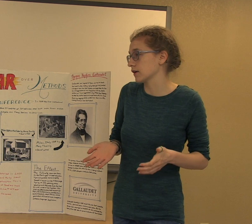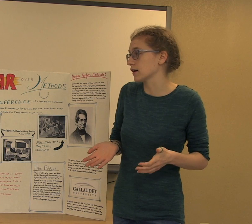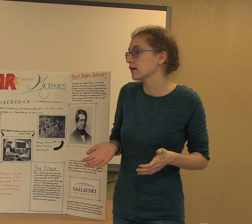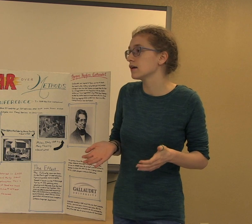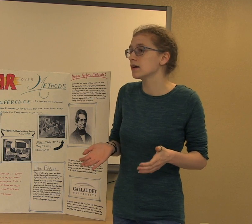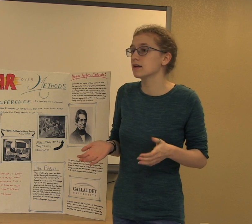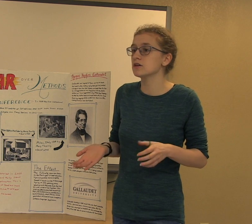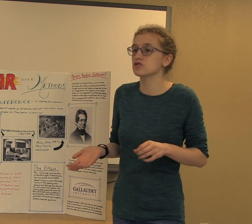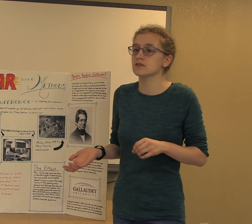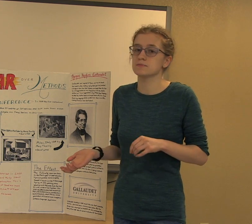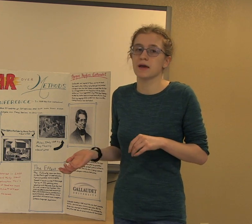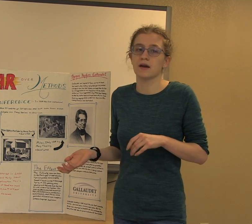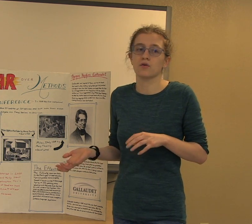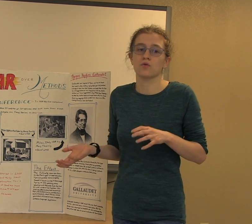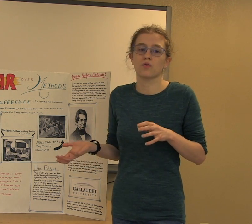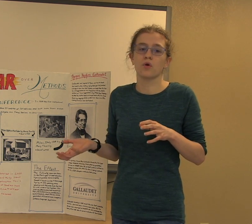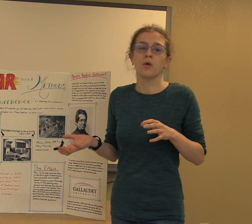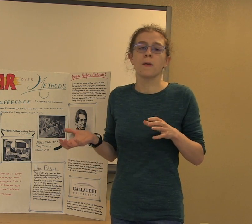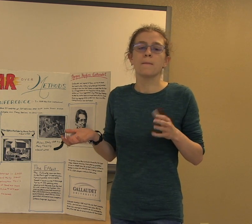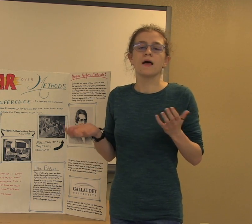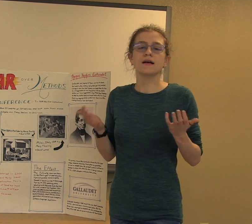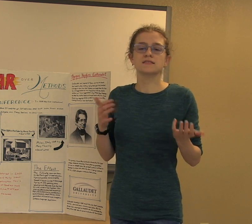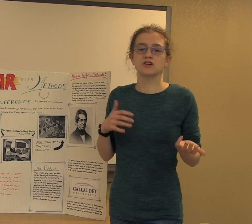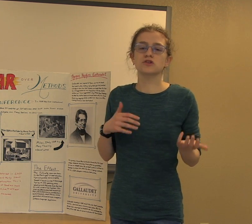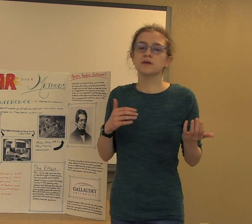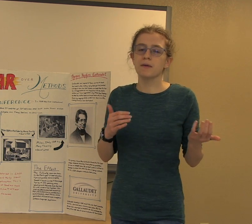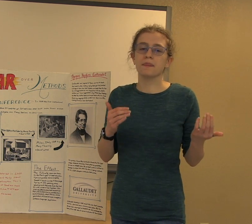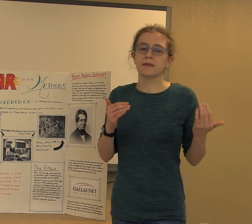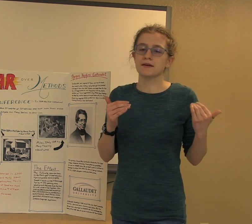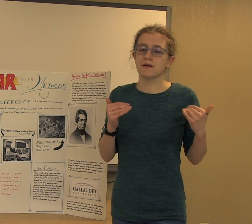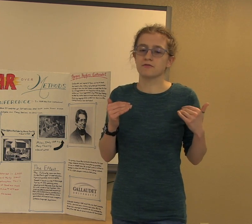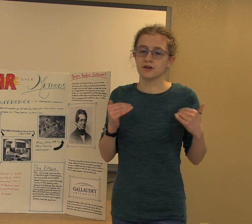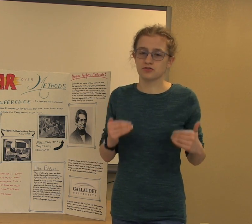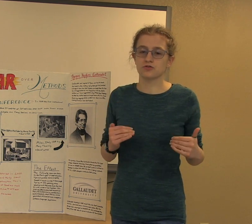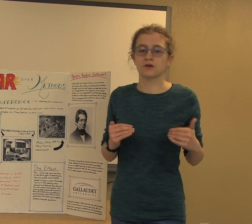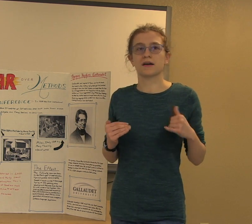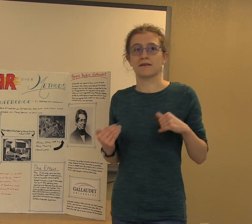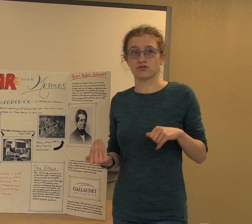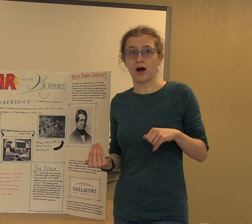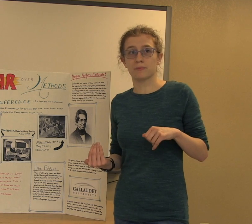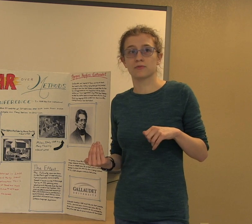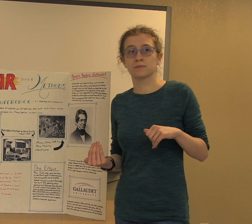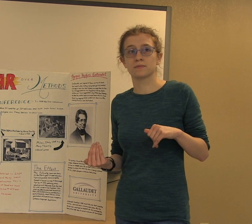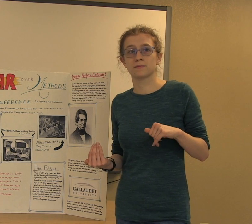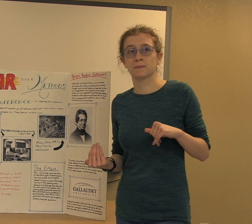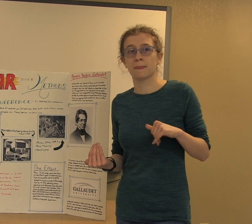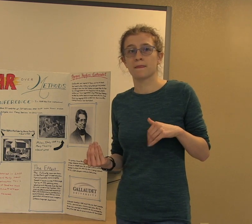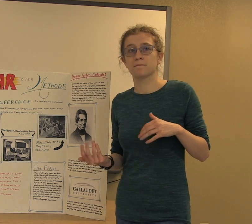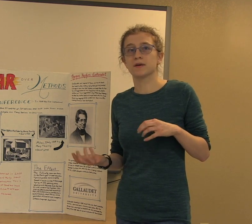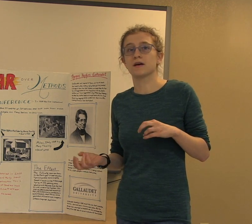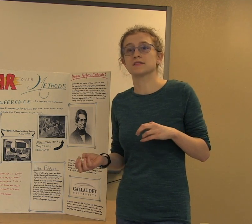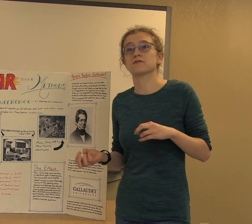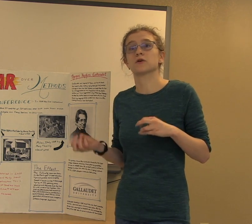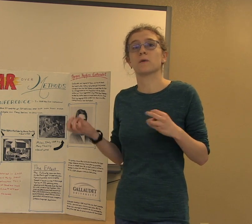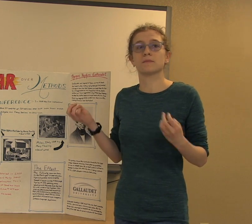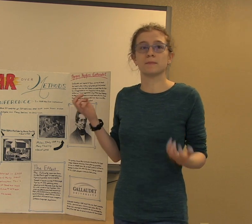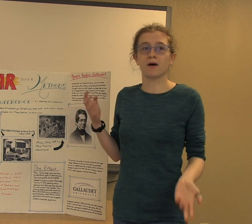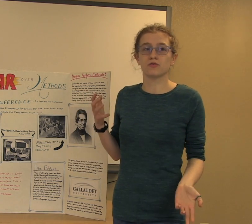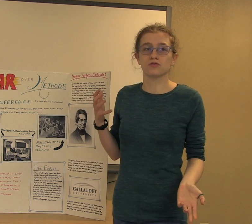light. In addition, this ban essentially meant that deaf teachers could not have jobs because if they're going to be models